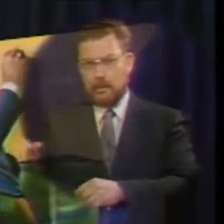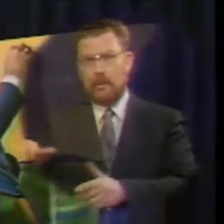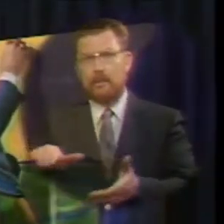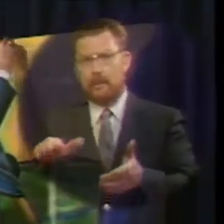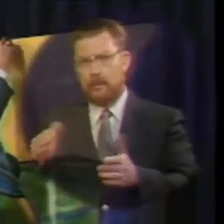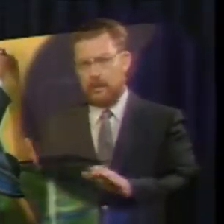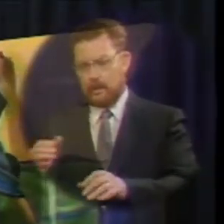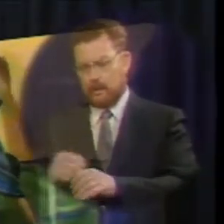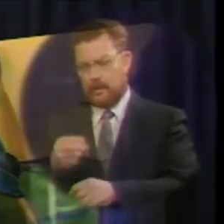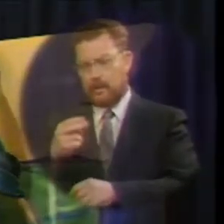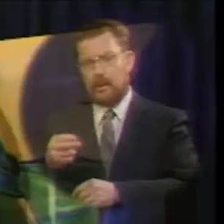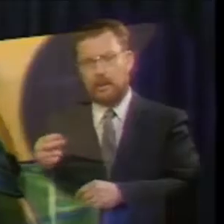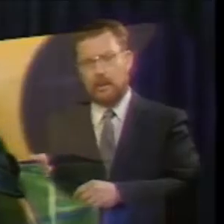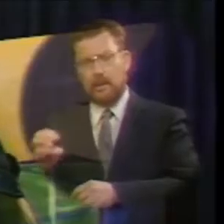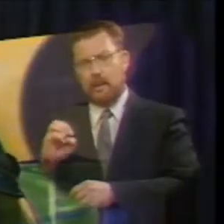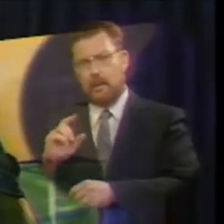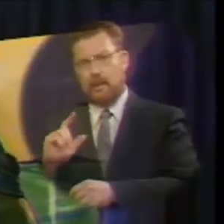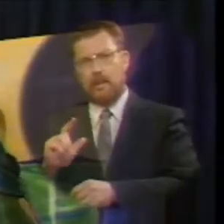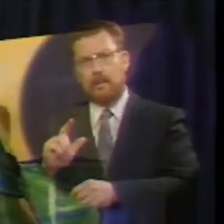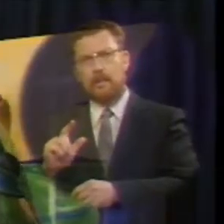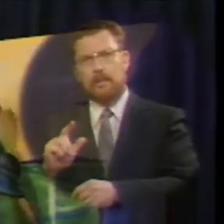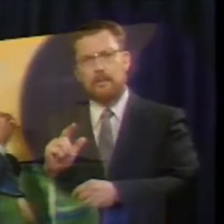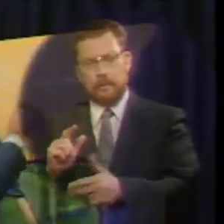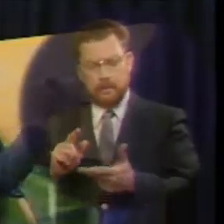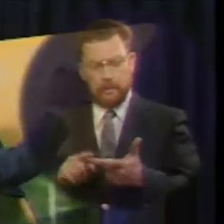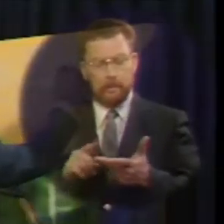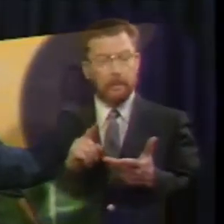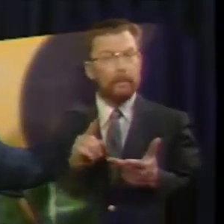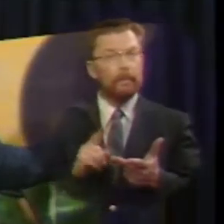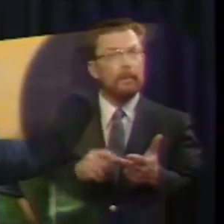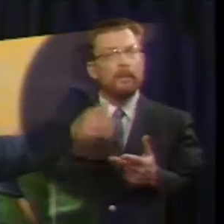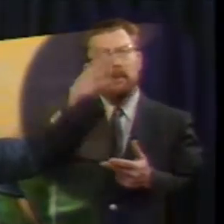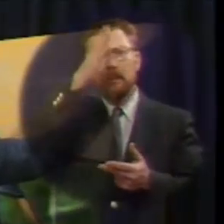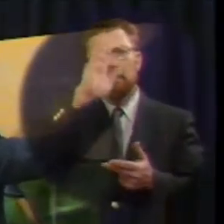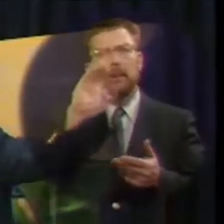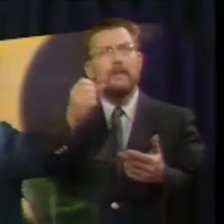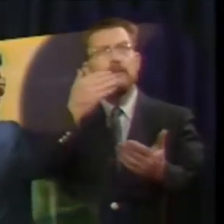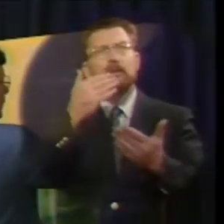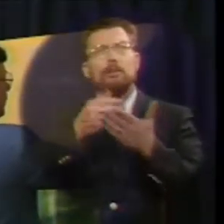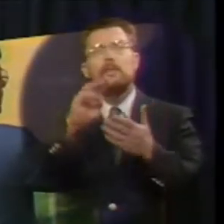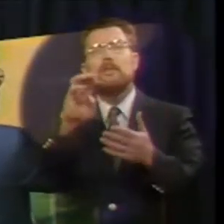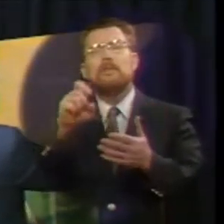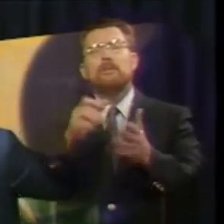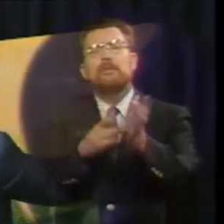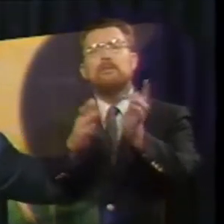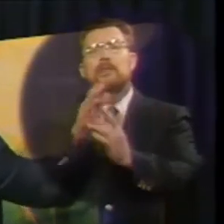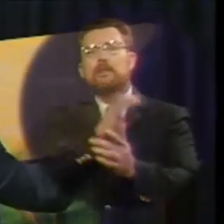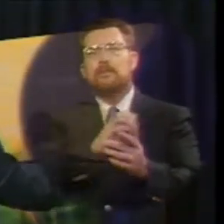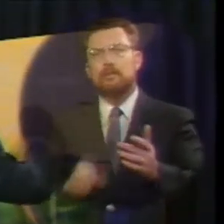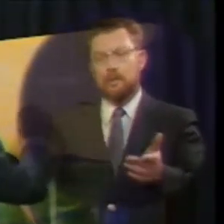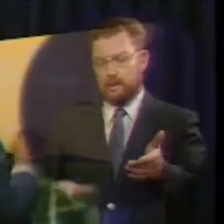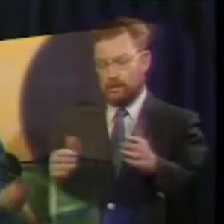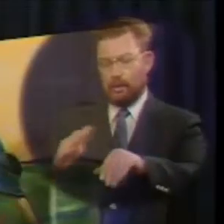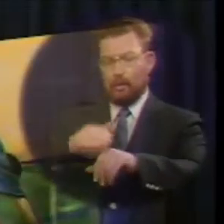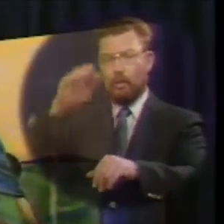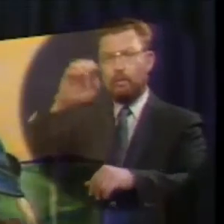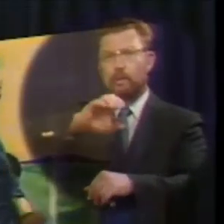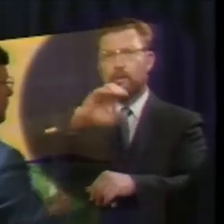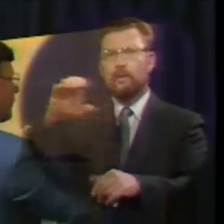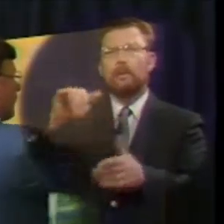in hell third god's good news is that jesus christ died on the cross that you might